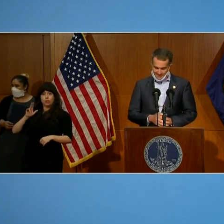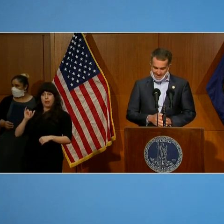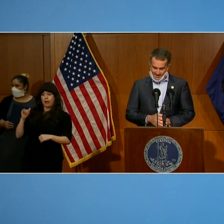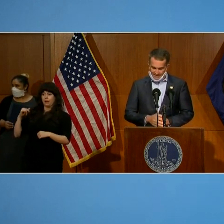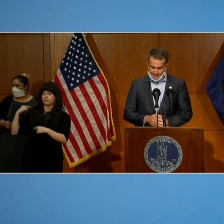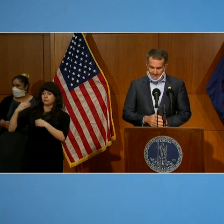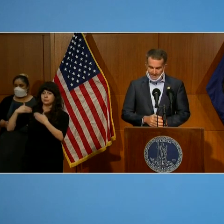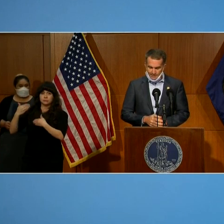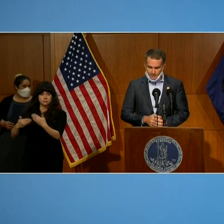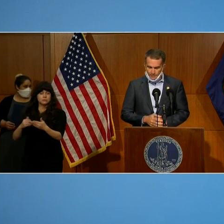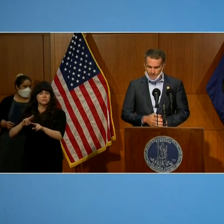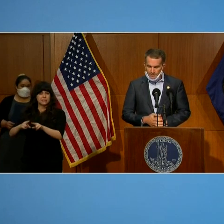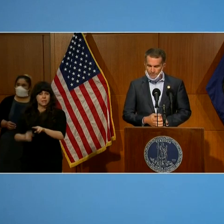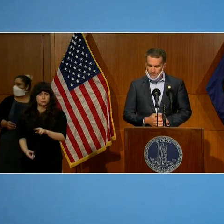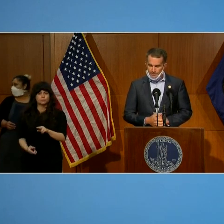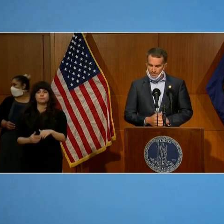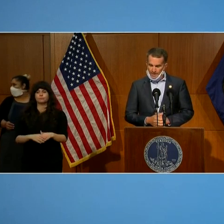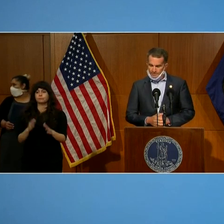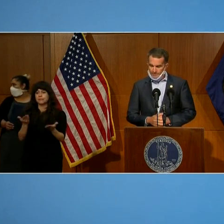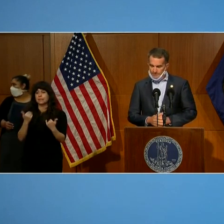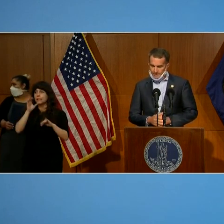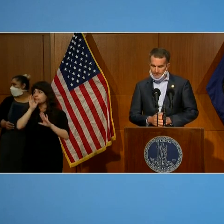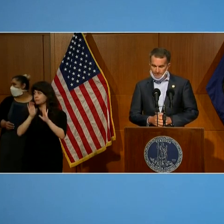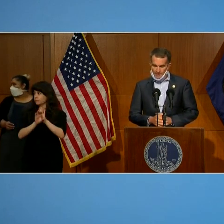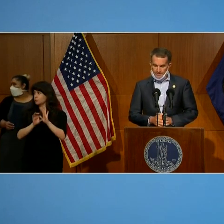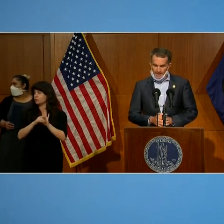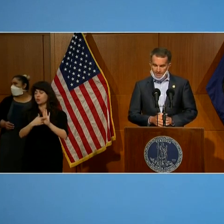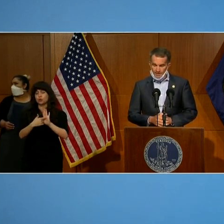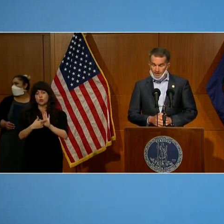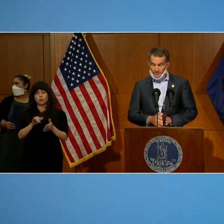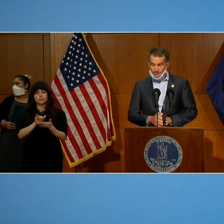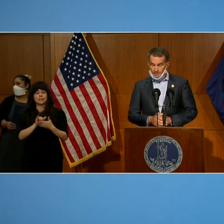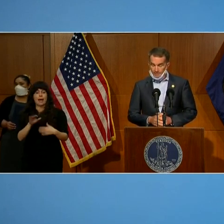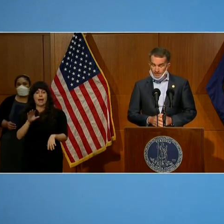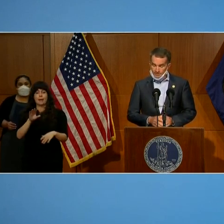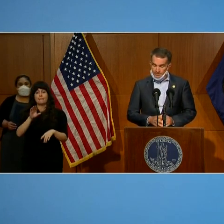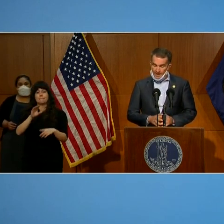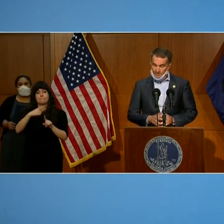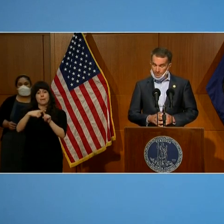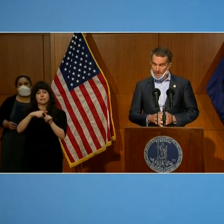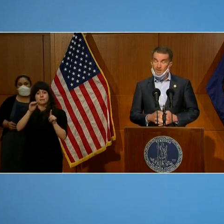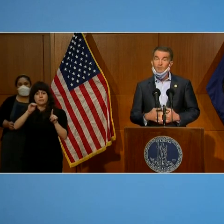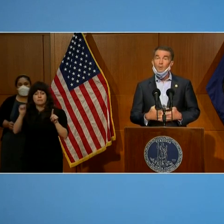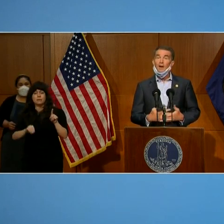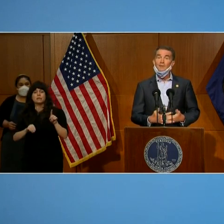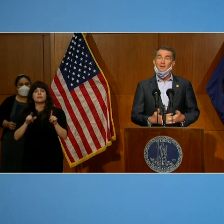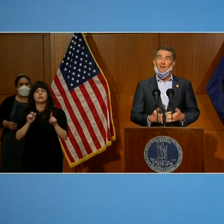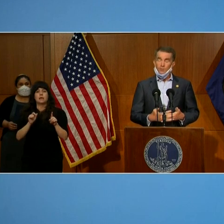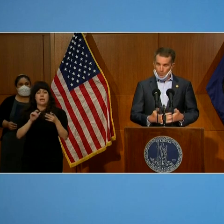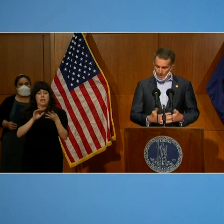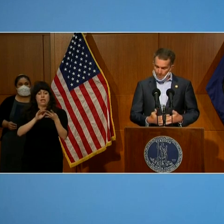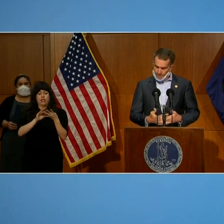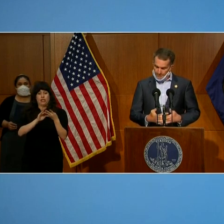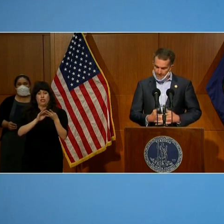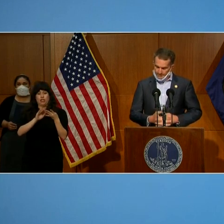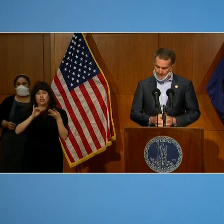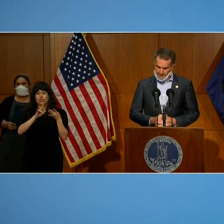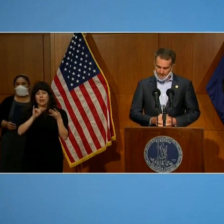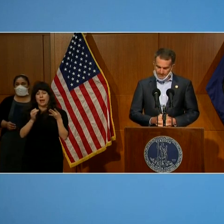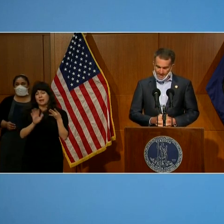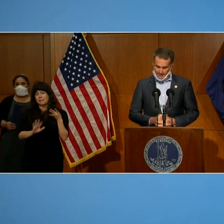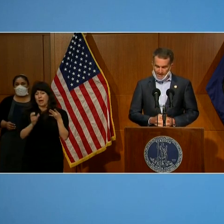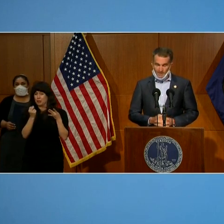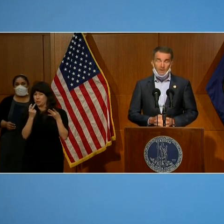this next slide that the eastern region's percent positivity has come down from the mid-July spike of around 12 percent.